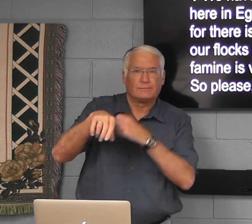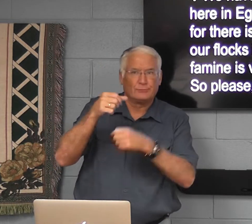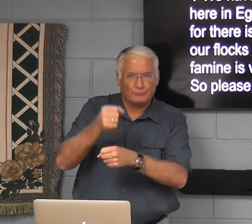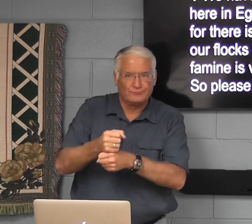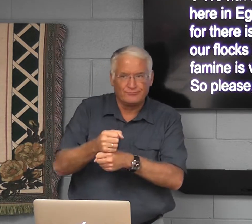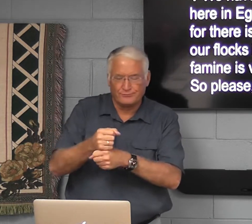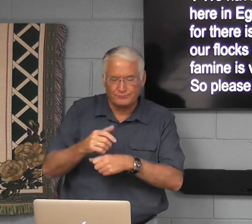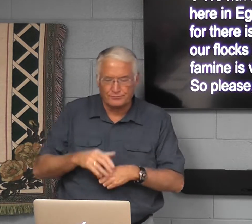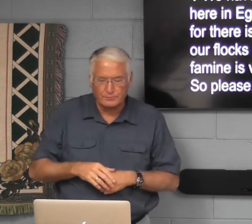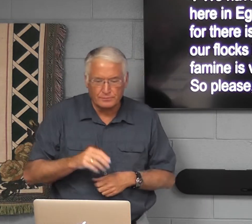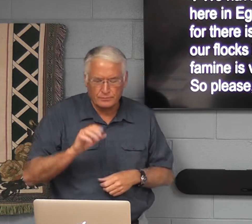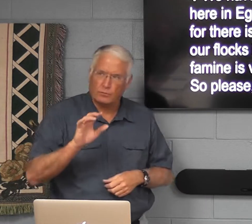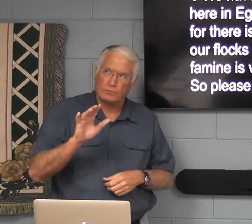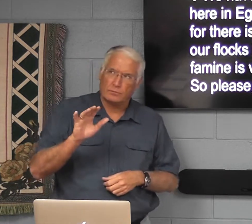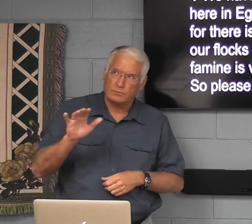And it would happen for seven years.